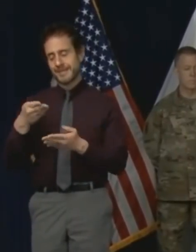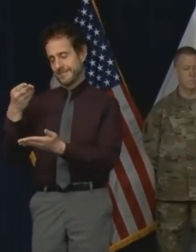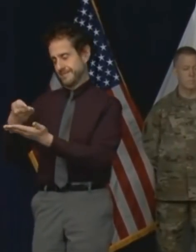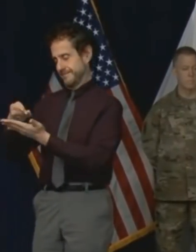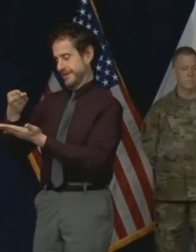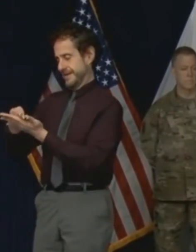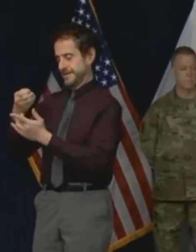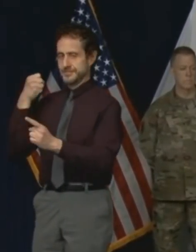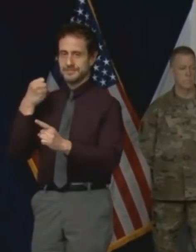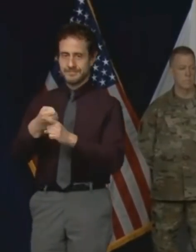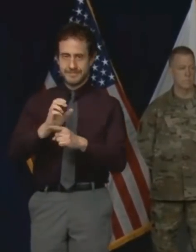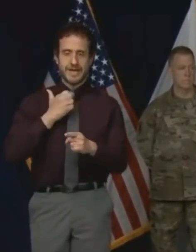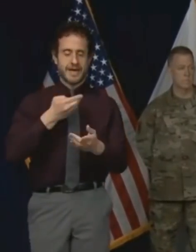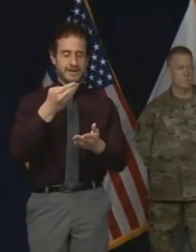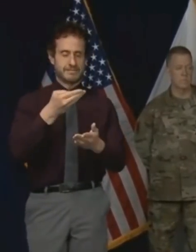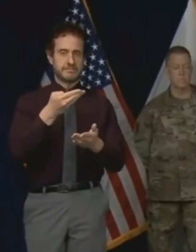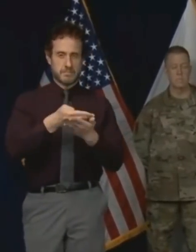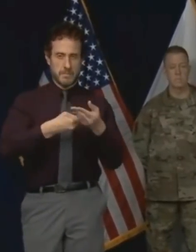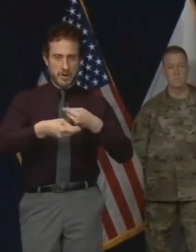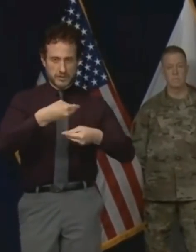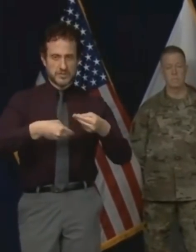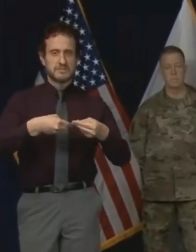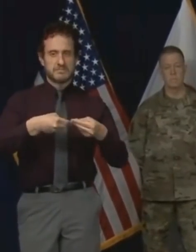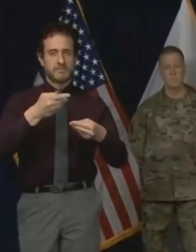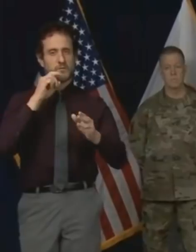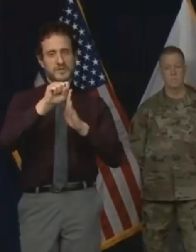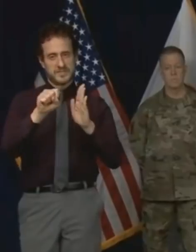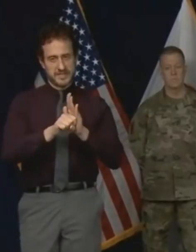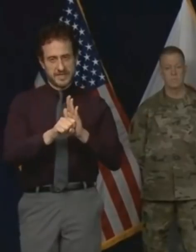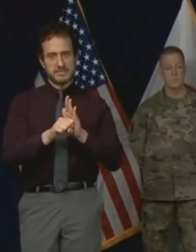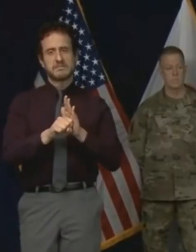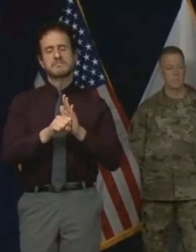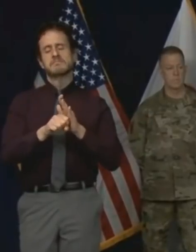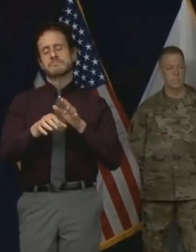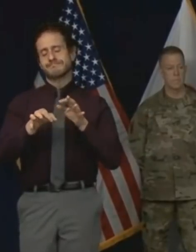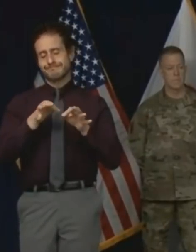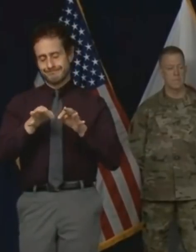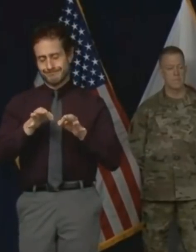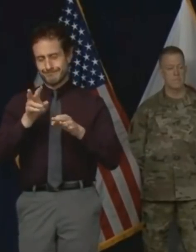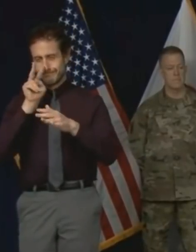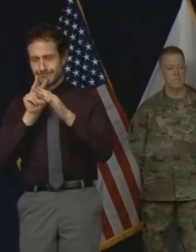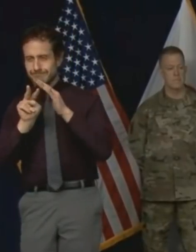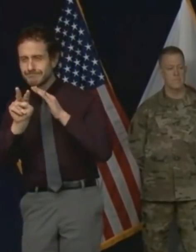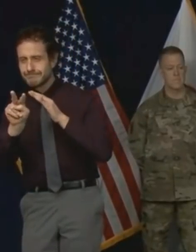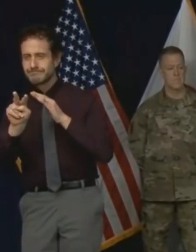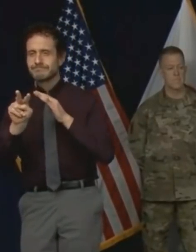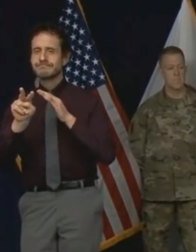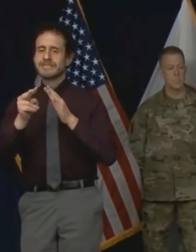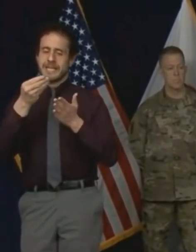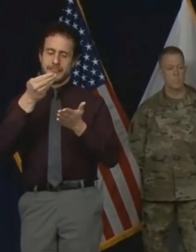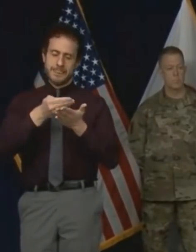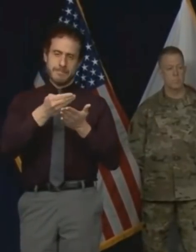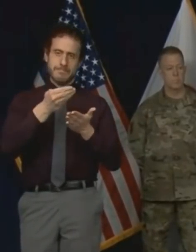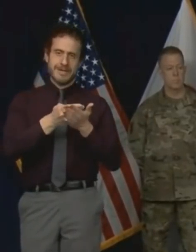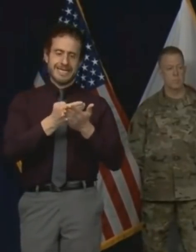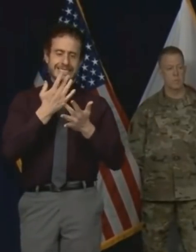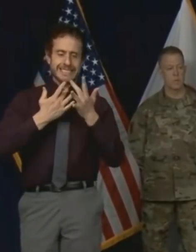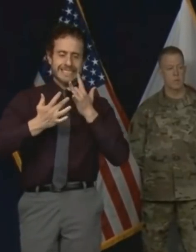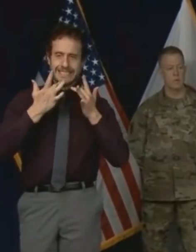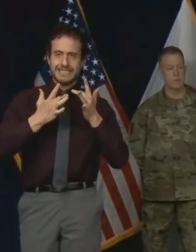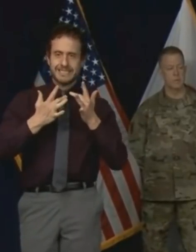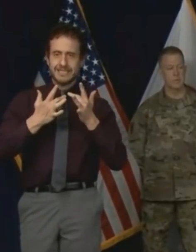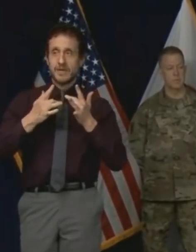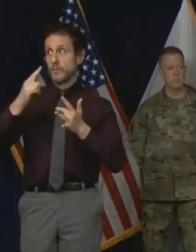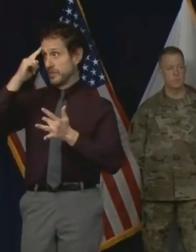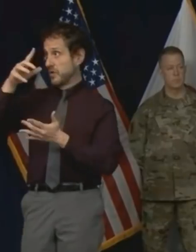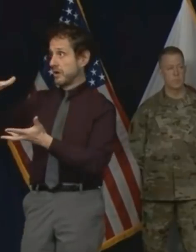on our state budget and walk you through our early projections regarding the revenue shortfalls that Illinois is facing